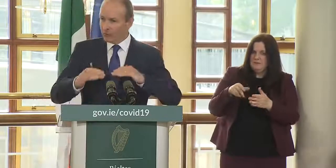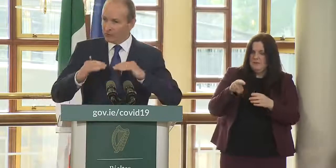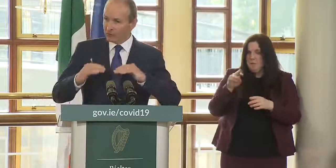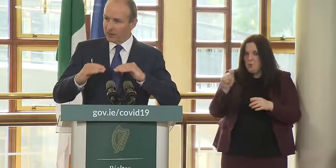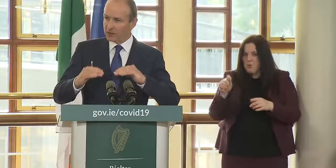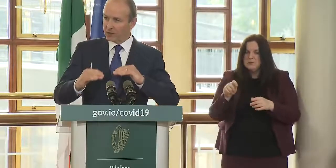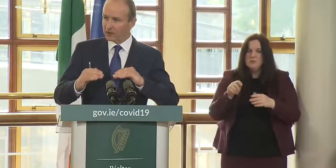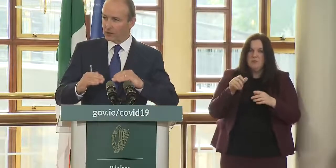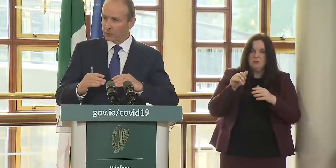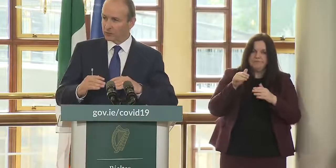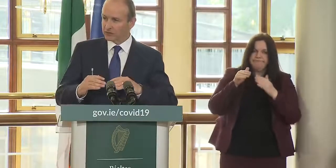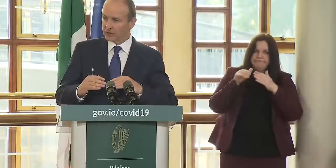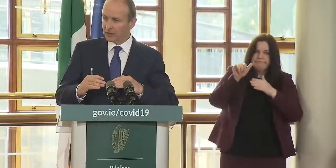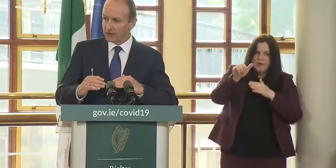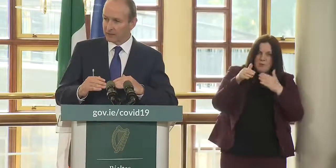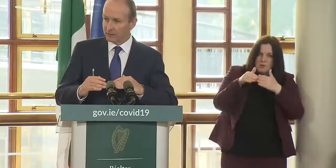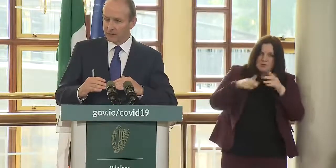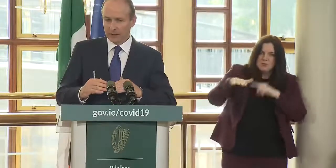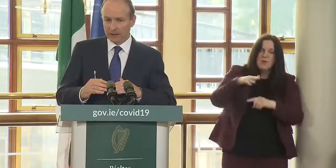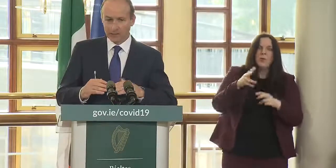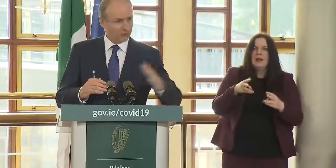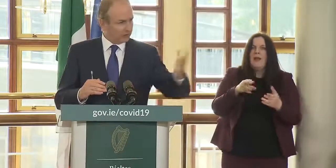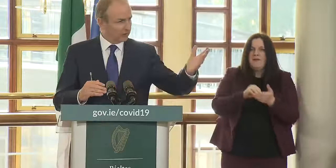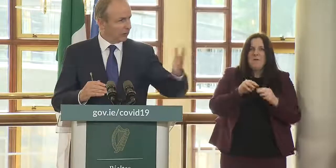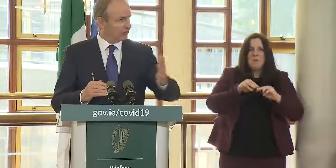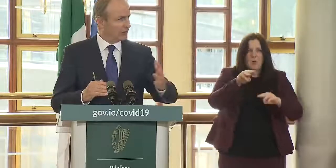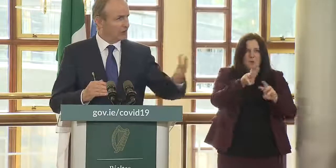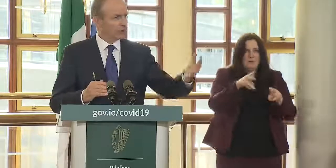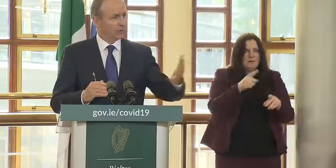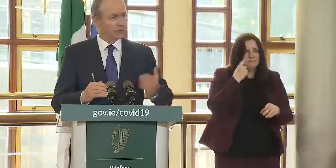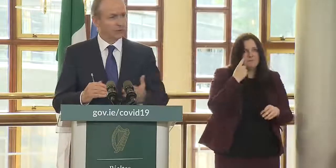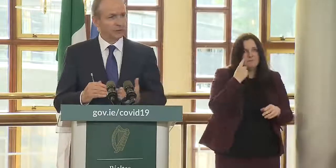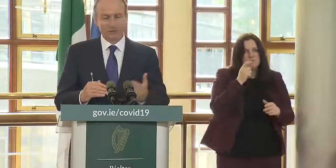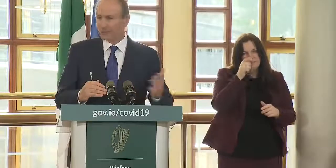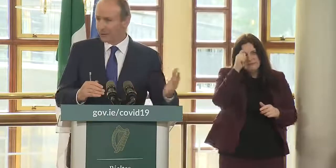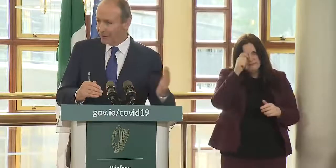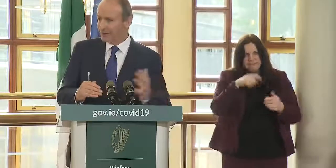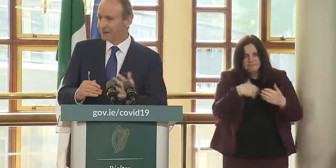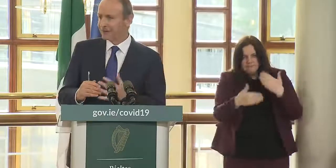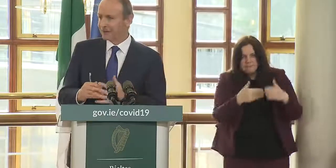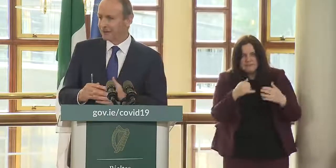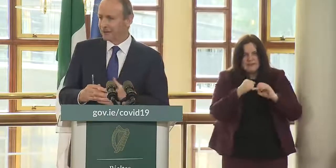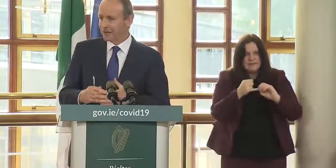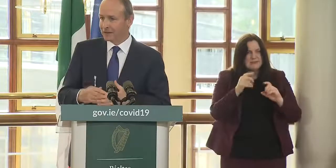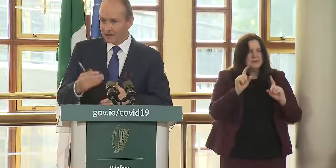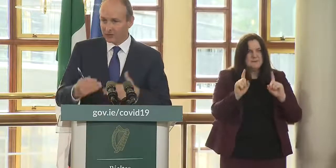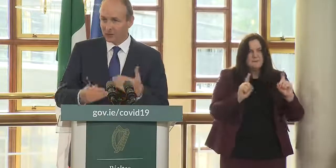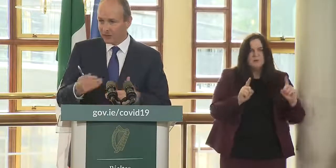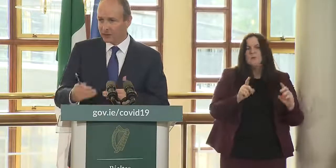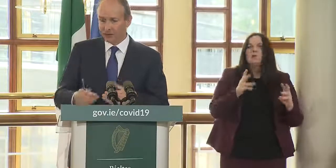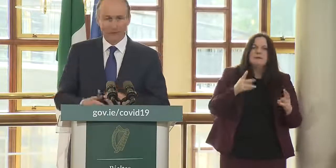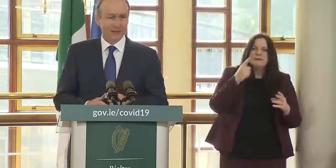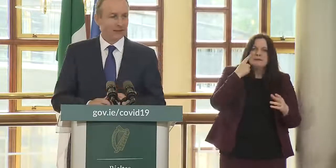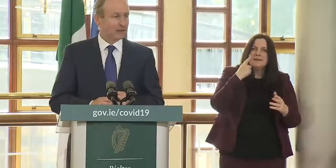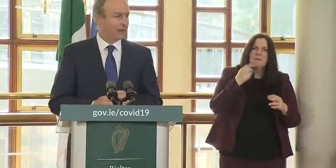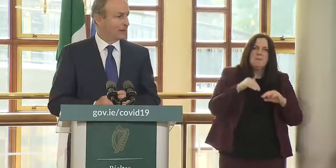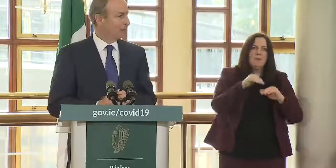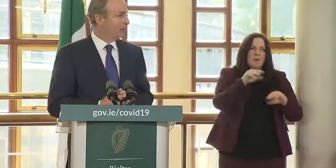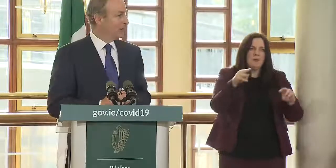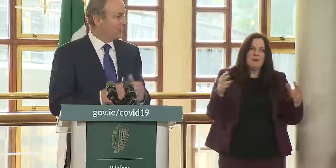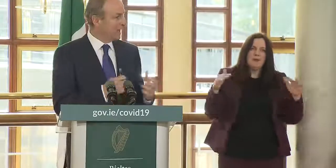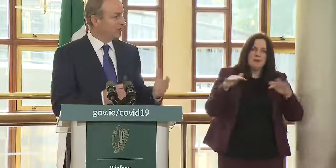have greater visibility at the airports um because i think someone said earlier about people coming in that they need to be uh